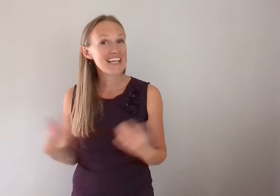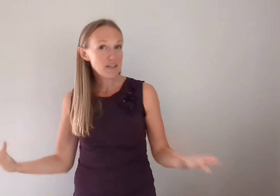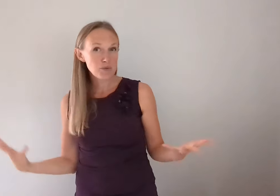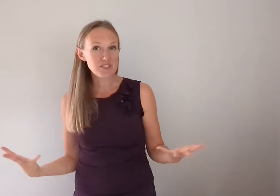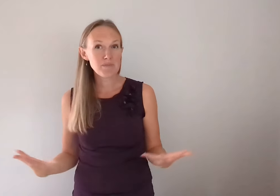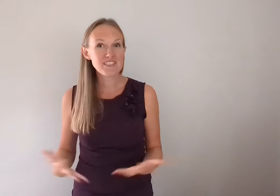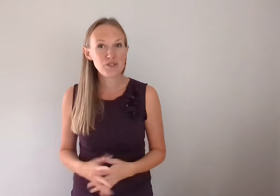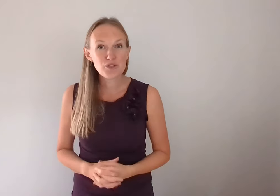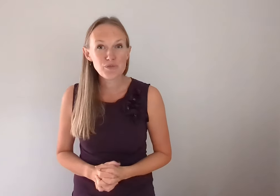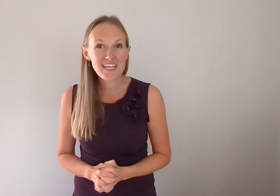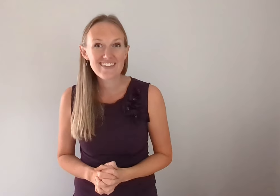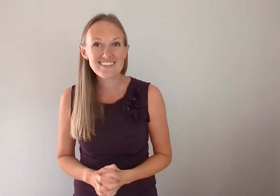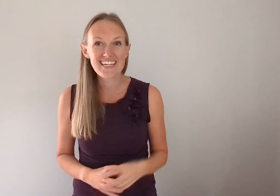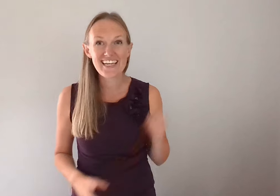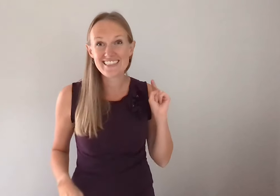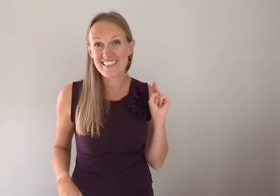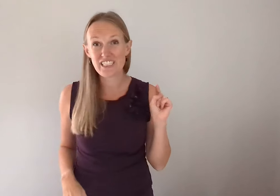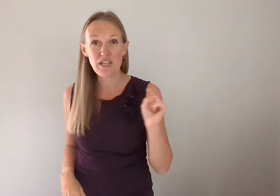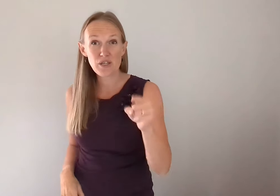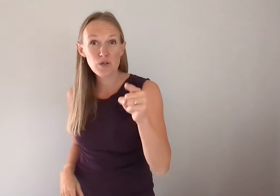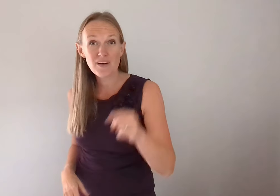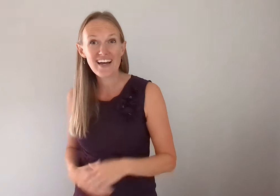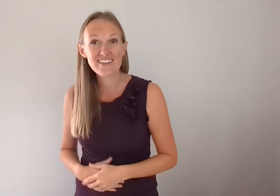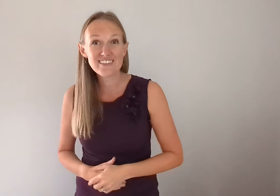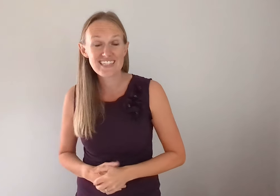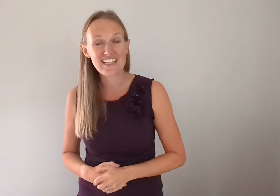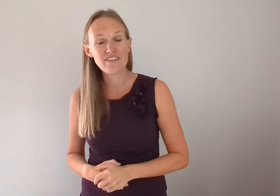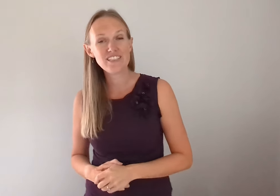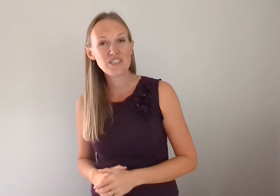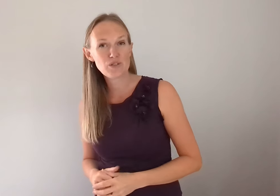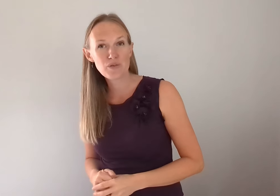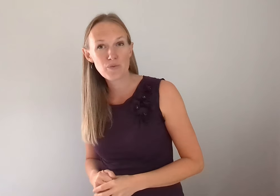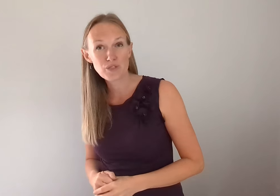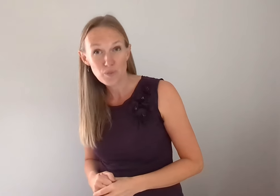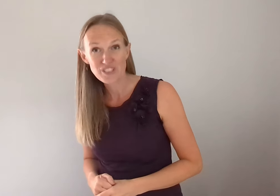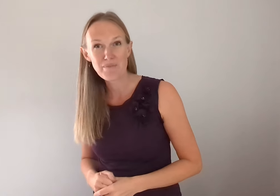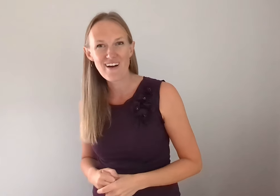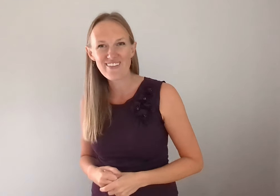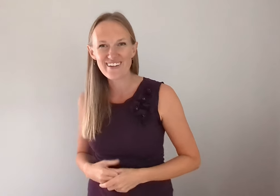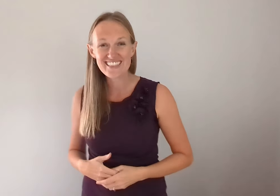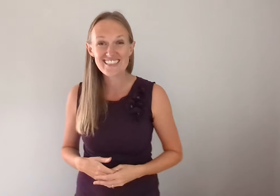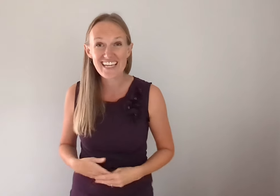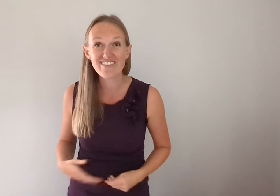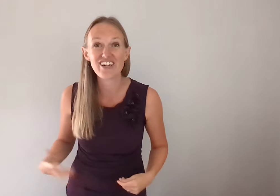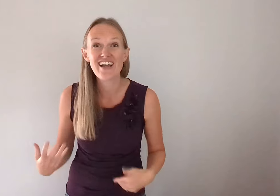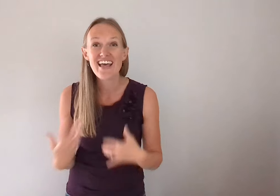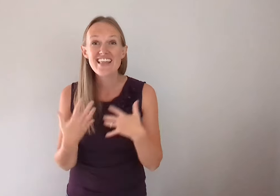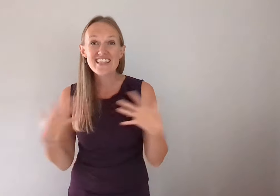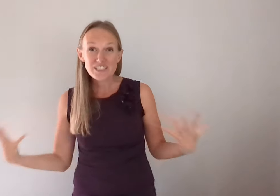Sign Language Worship is a YouTube channel dedicated to teaching you how to use sign language in order to worship our Lord and Savior. This